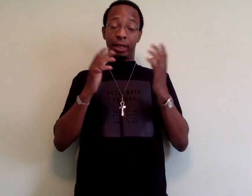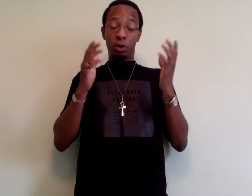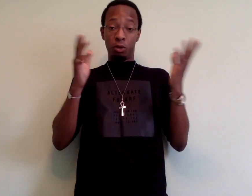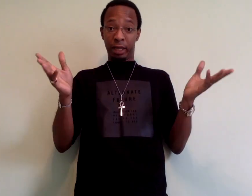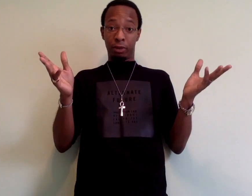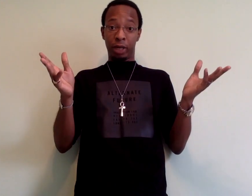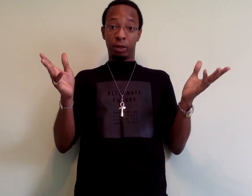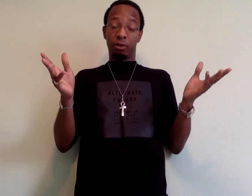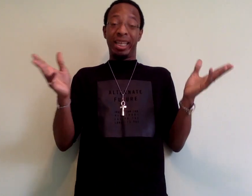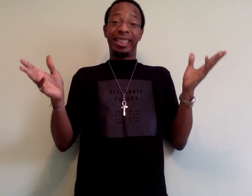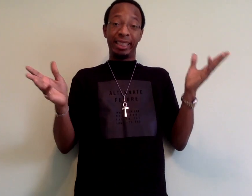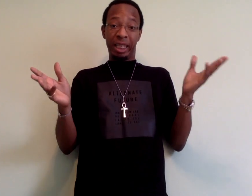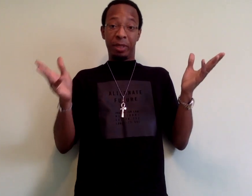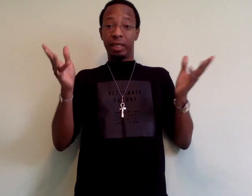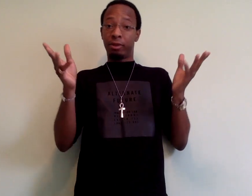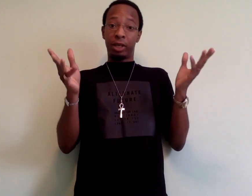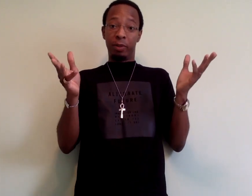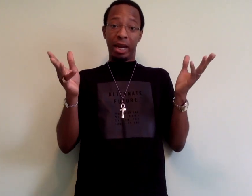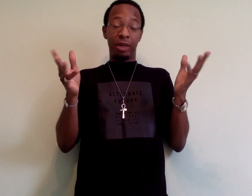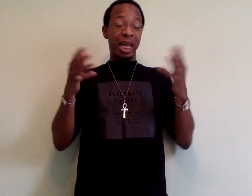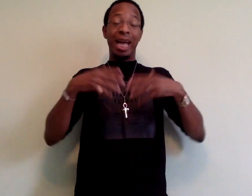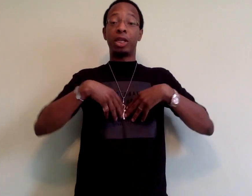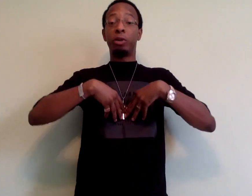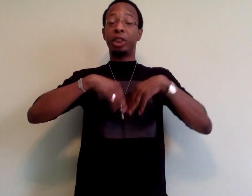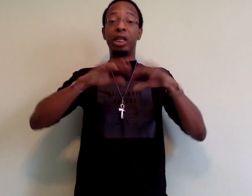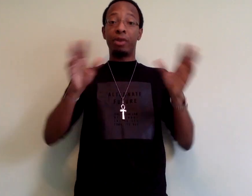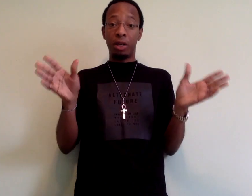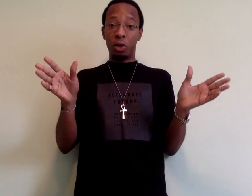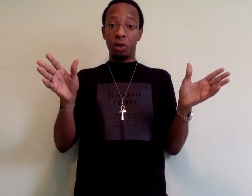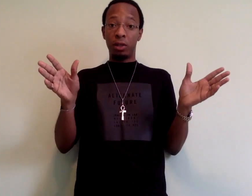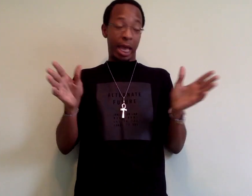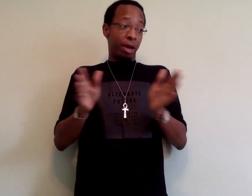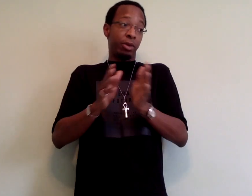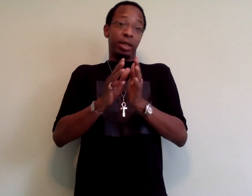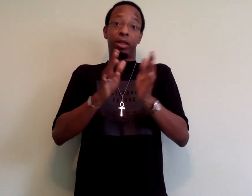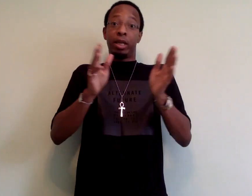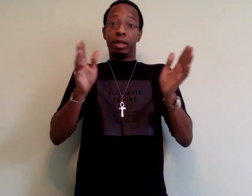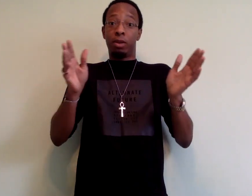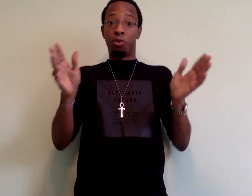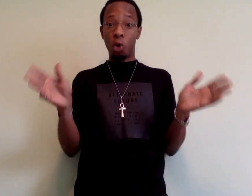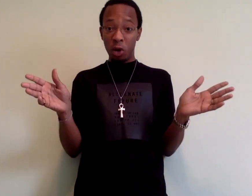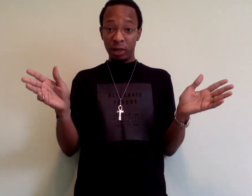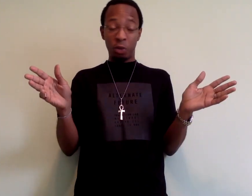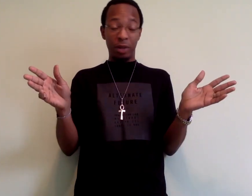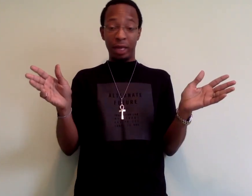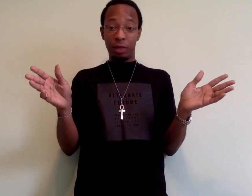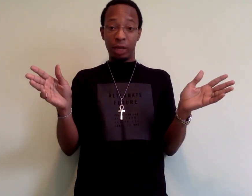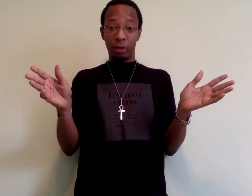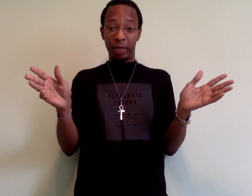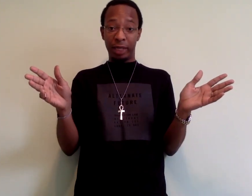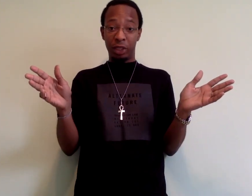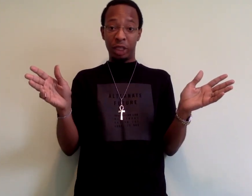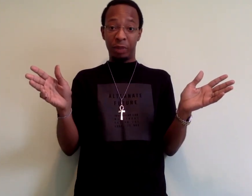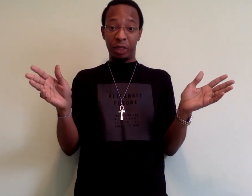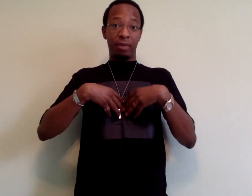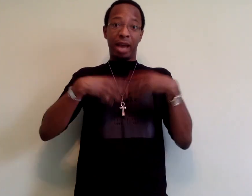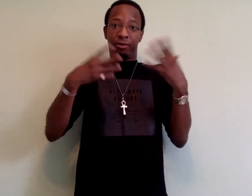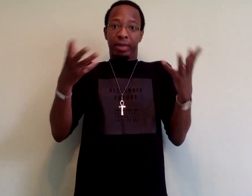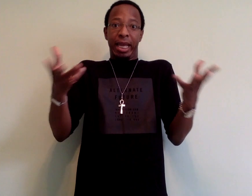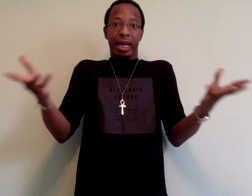to interracial relationships and interracial marriage, I don't share it at all. I don't think there's anything wrong with interracial relationships. I've dated